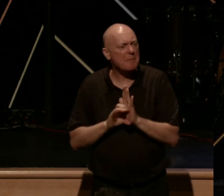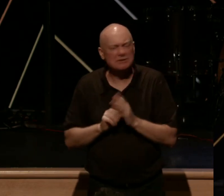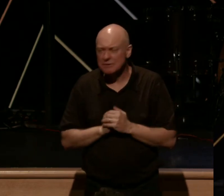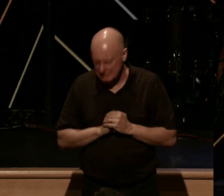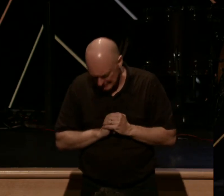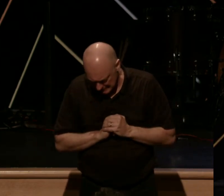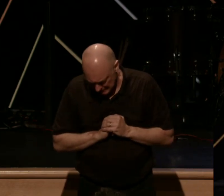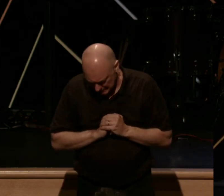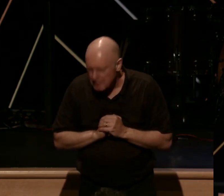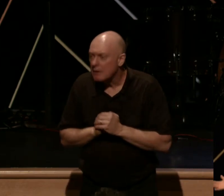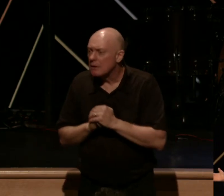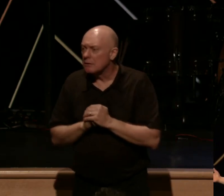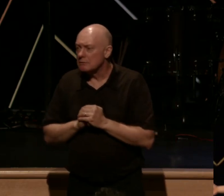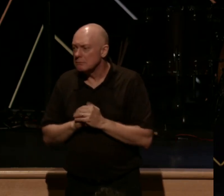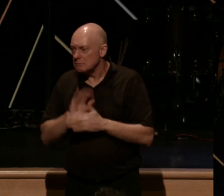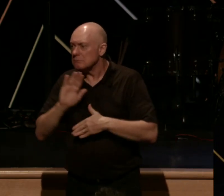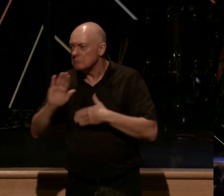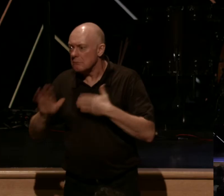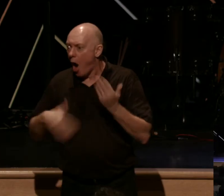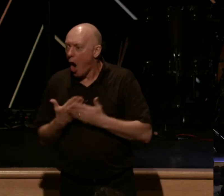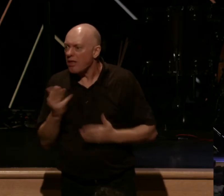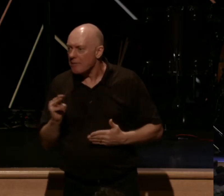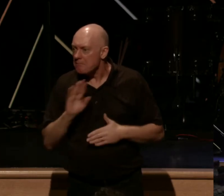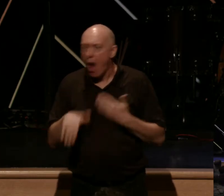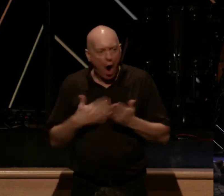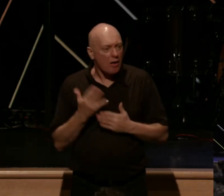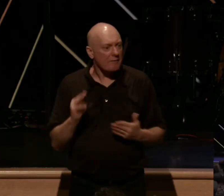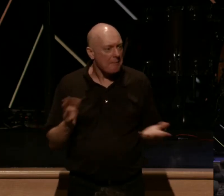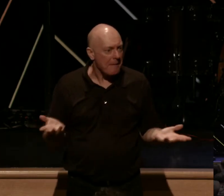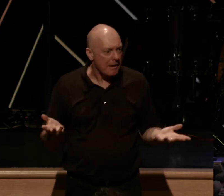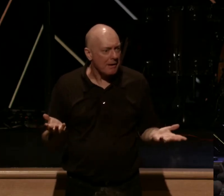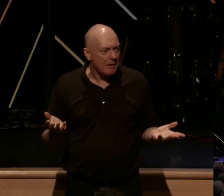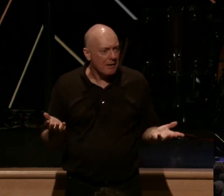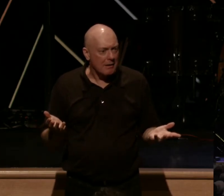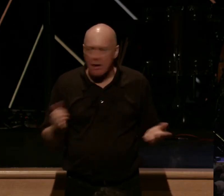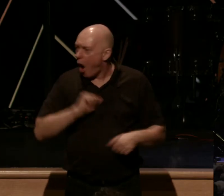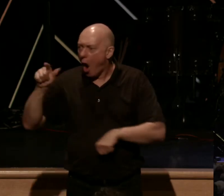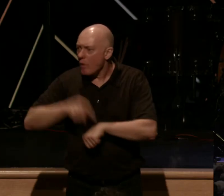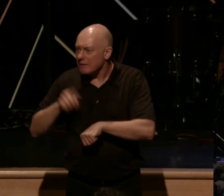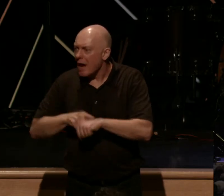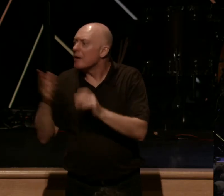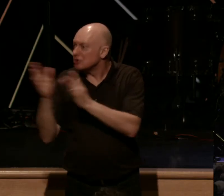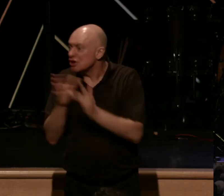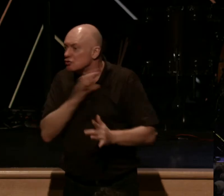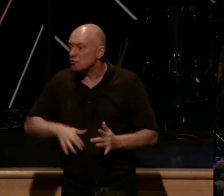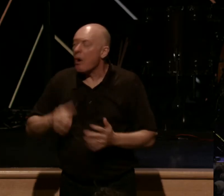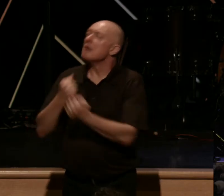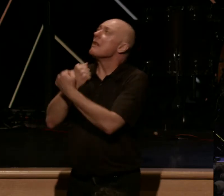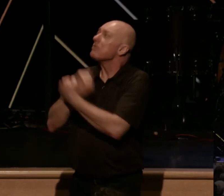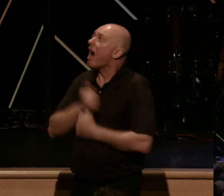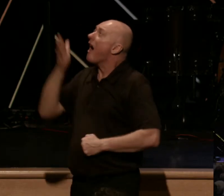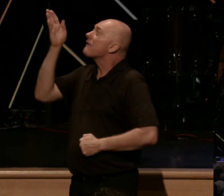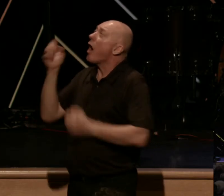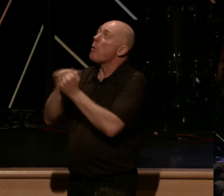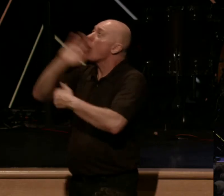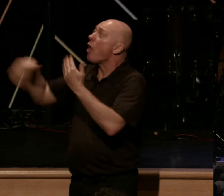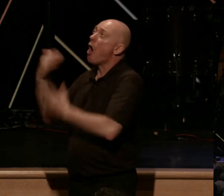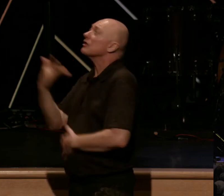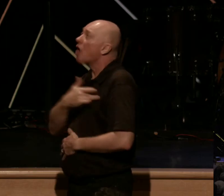We're talking about all of them. All of them. At all times, Jesus Christ loved God with all his heart, mind,